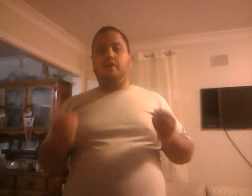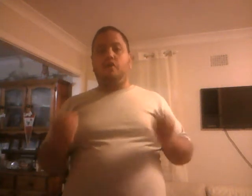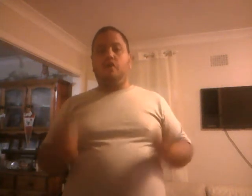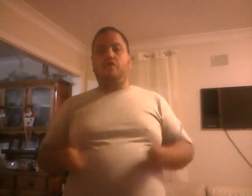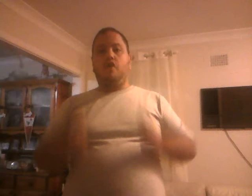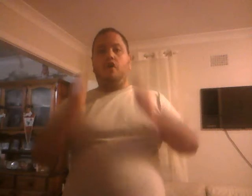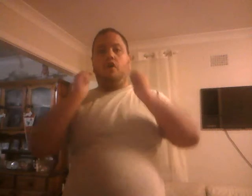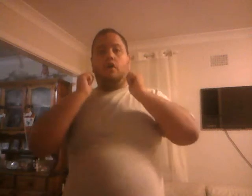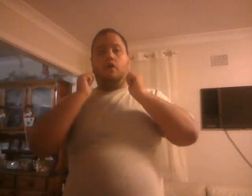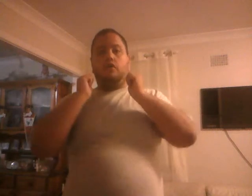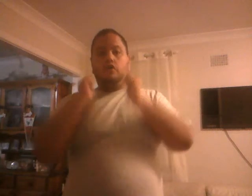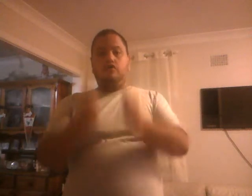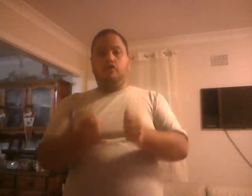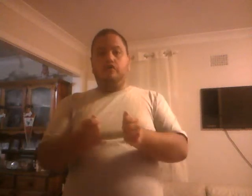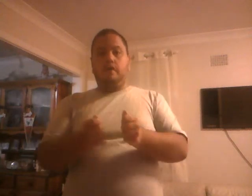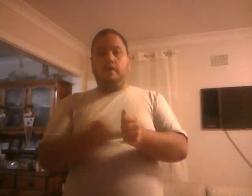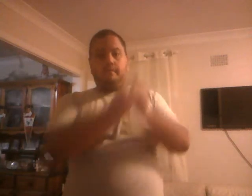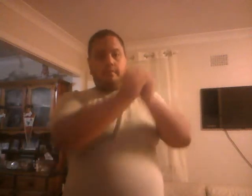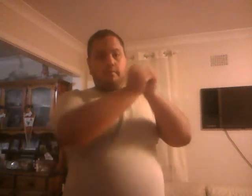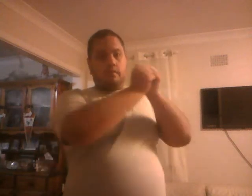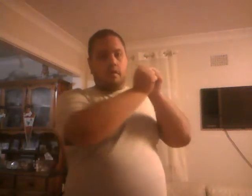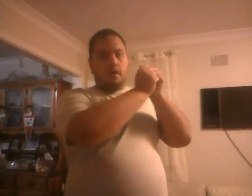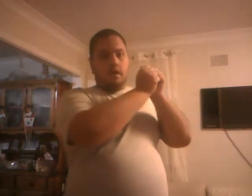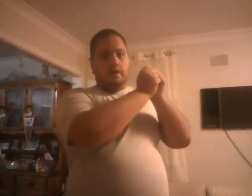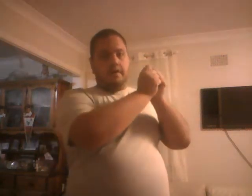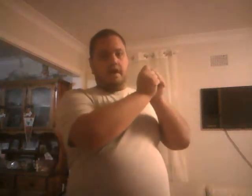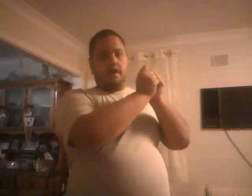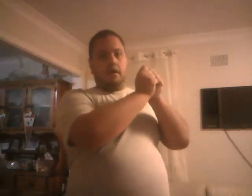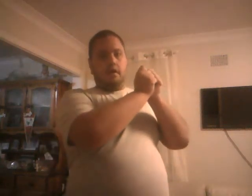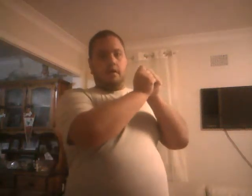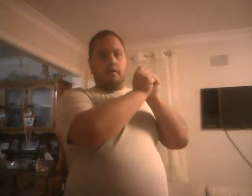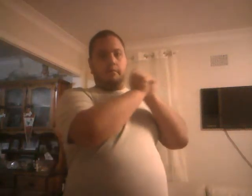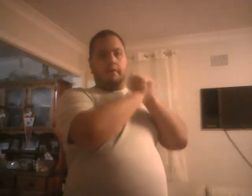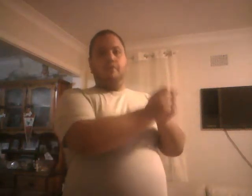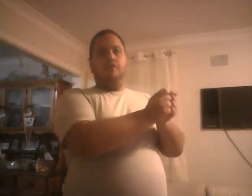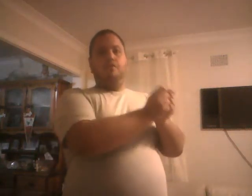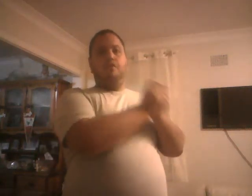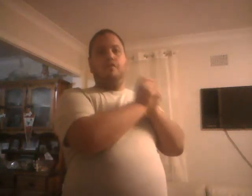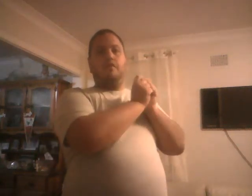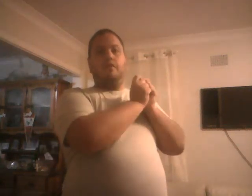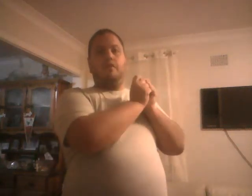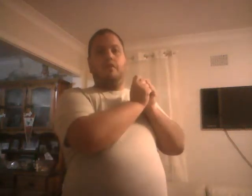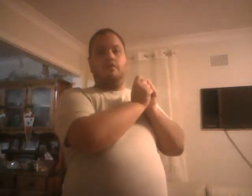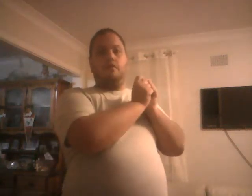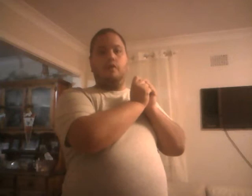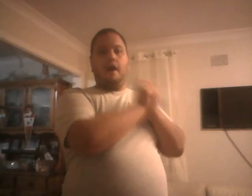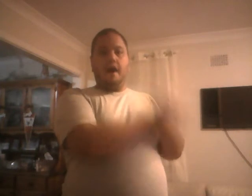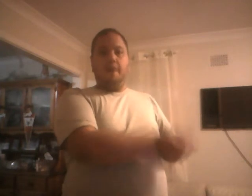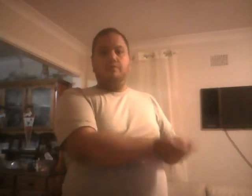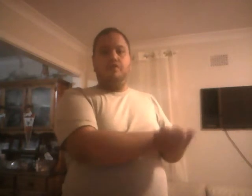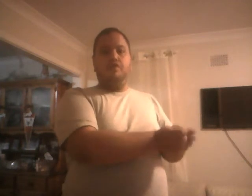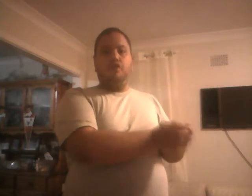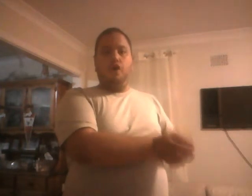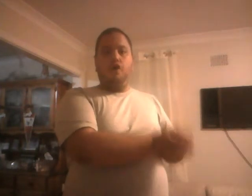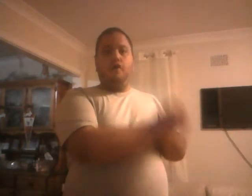because you're choosing the people who would do harm to your